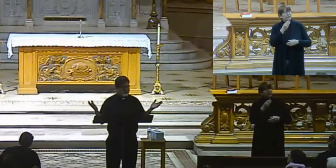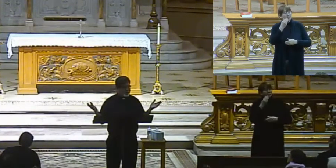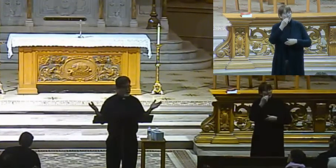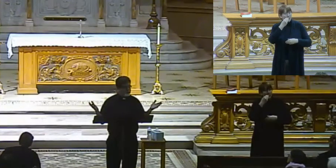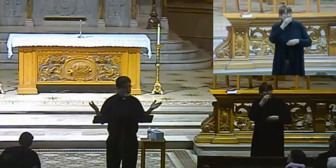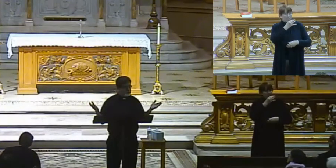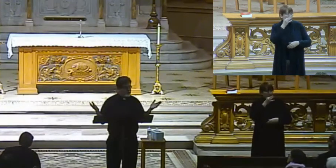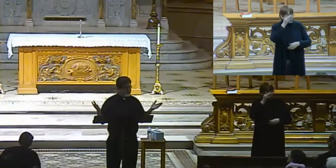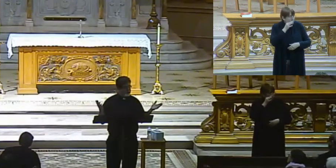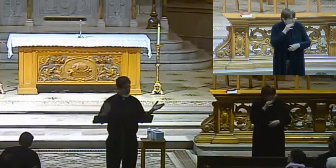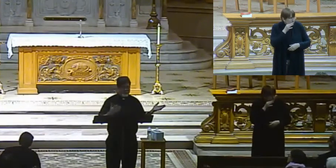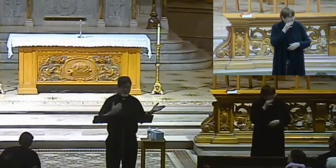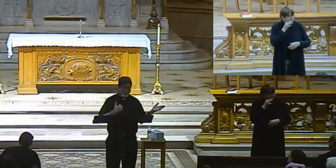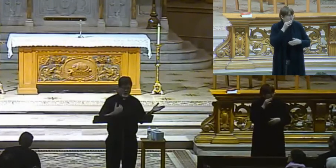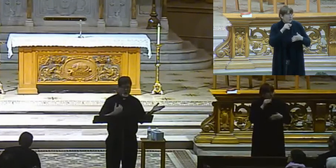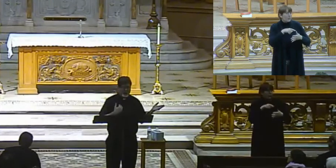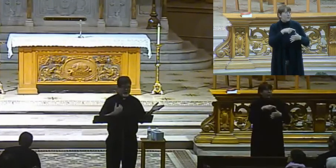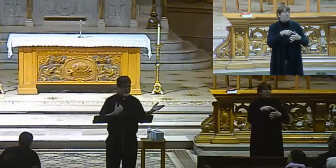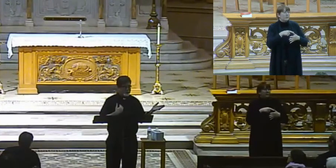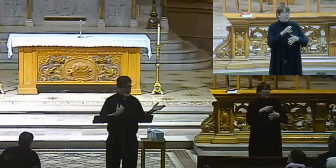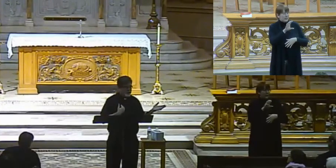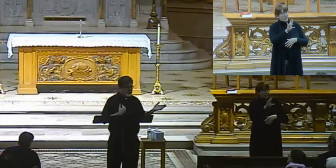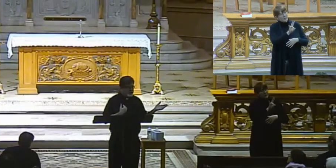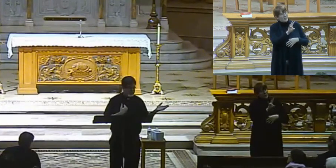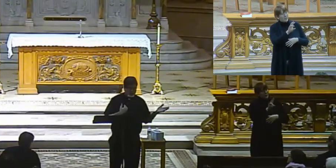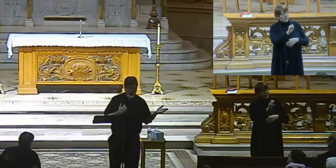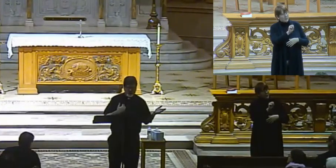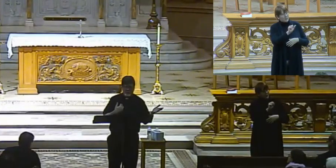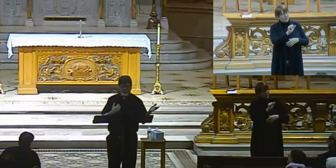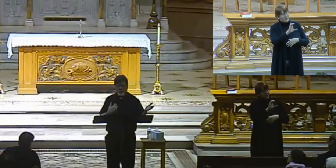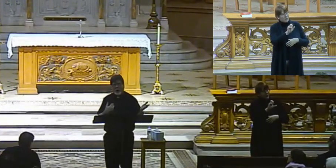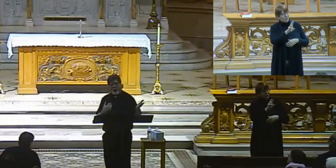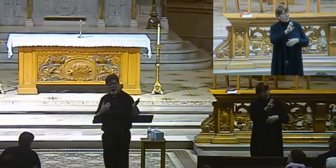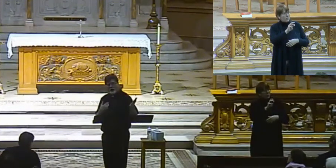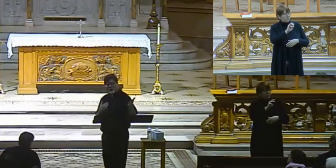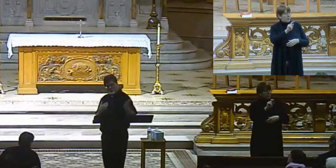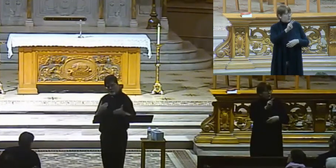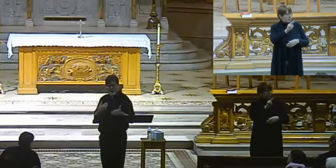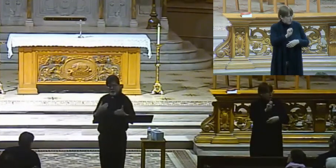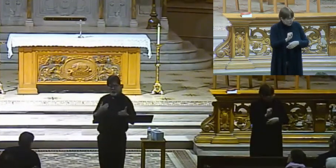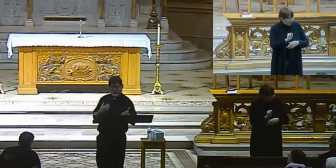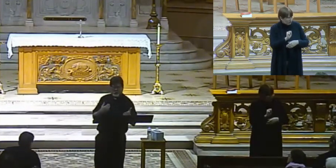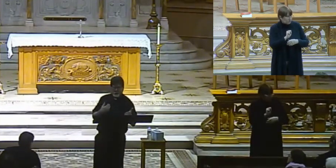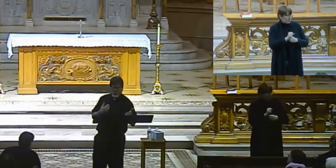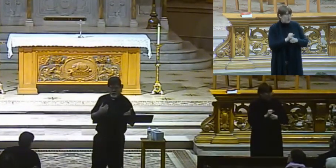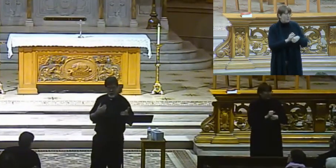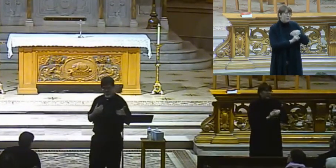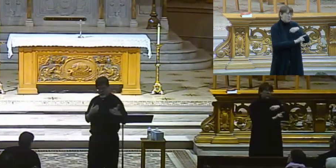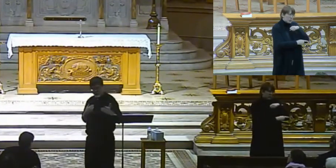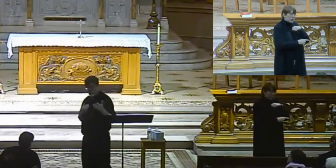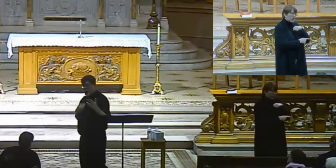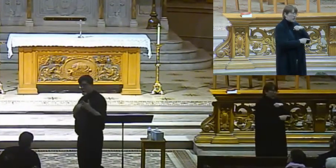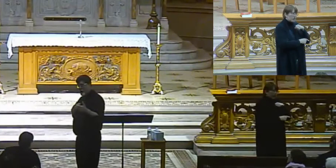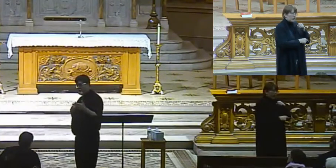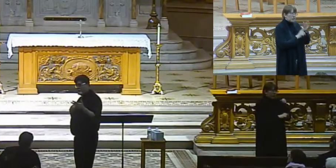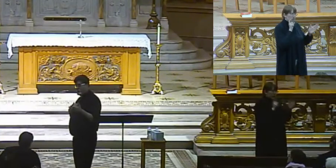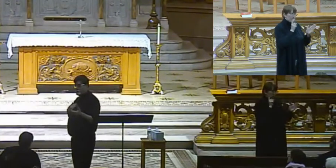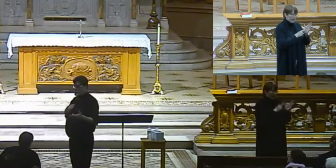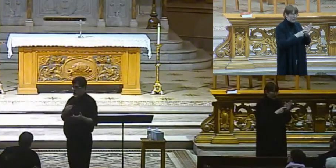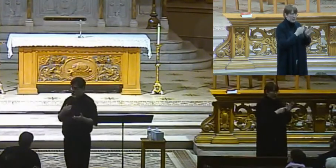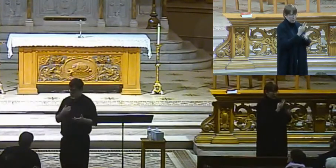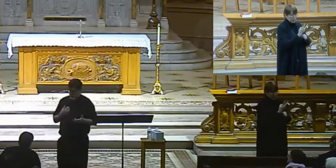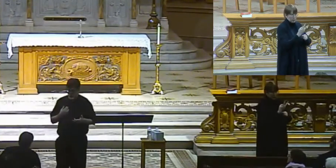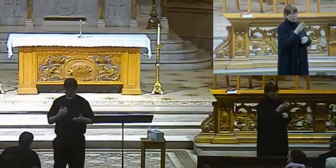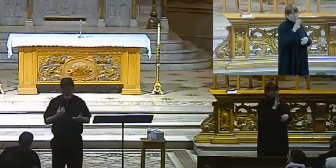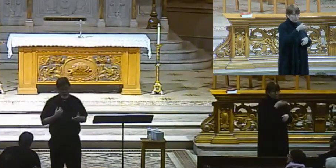the sacraments, the seven sacraments and we as Catholics recognize seven sacraments, all right? Some Protestant churches recognize two, baptism